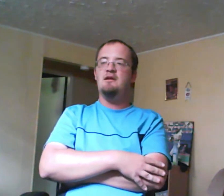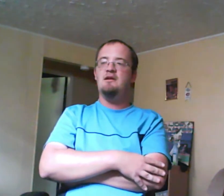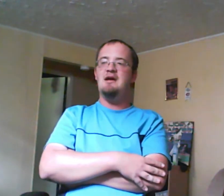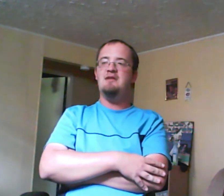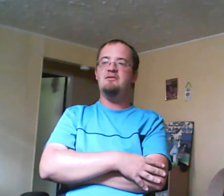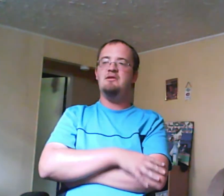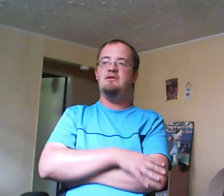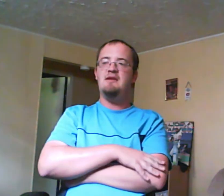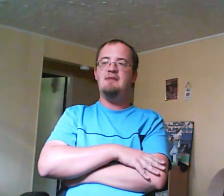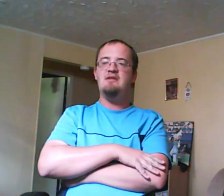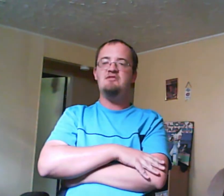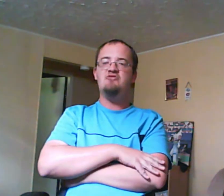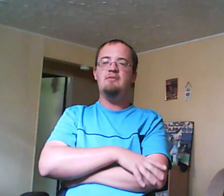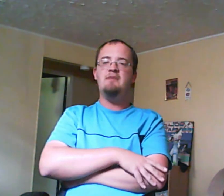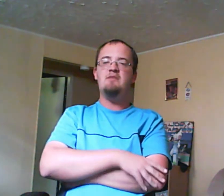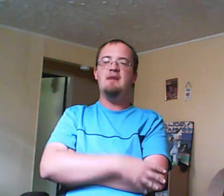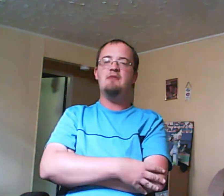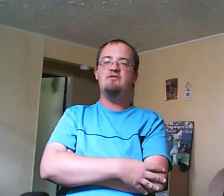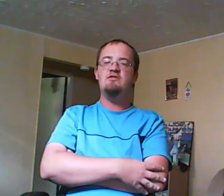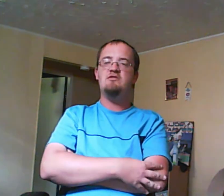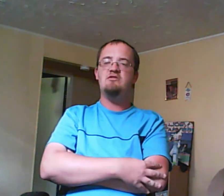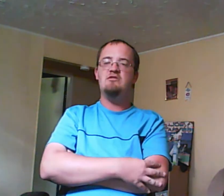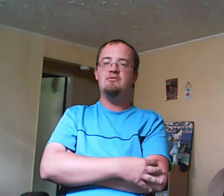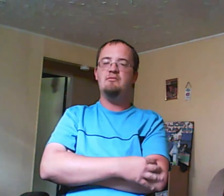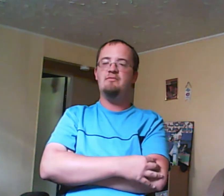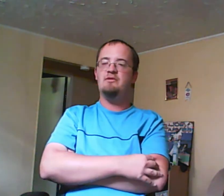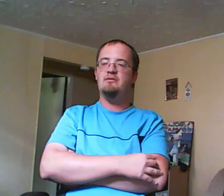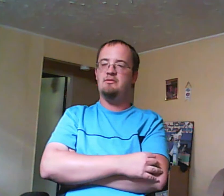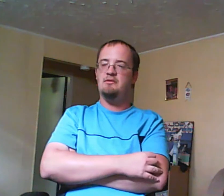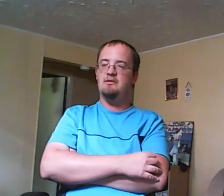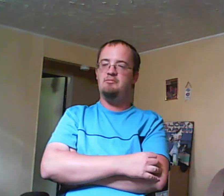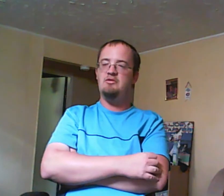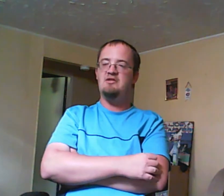And, you know, Cam gets in trouble because Maya refuses to protect him.